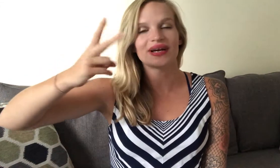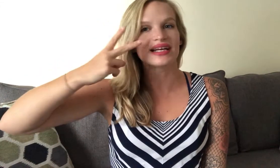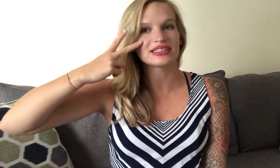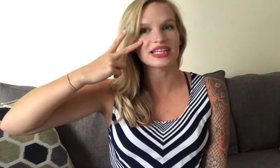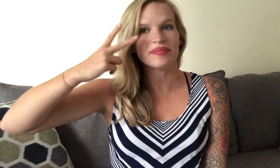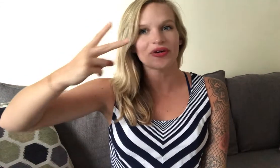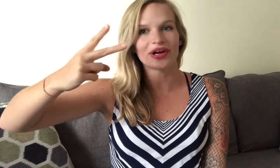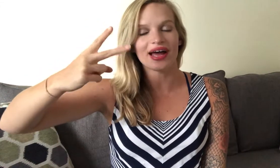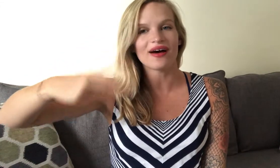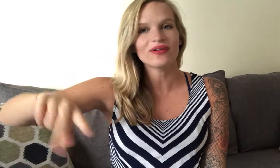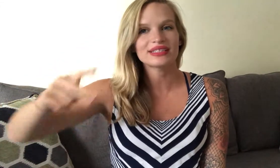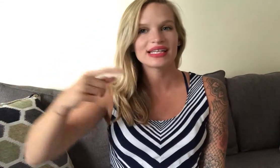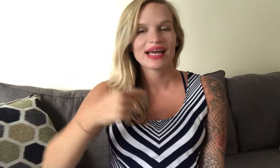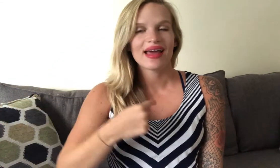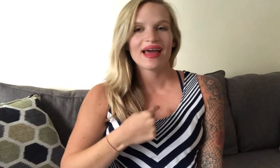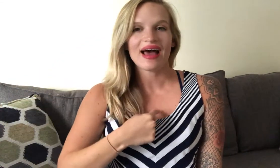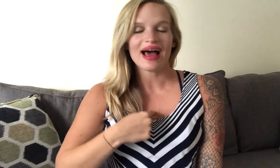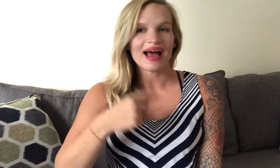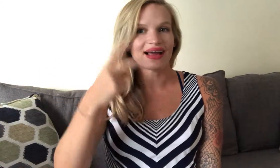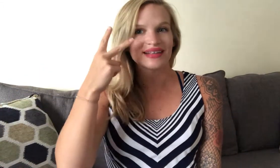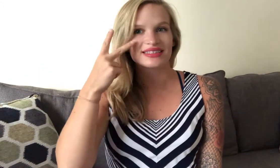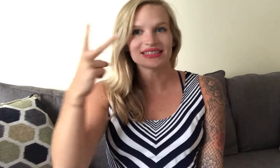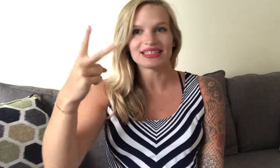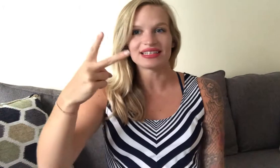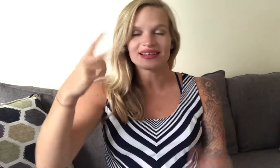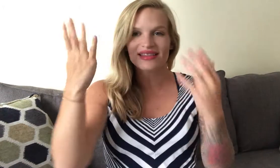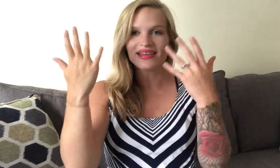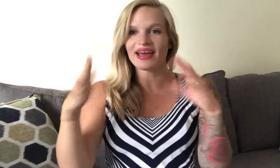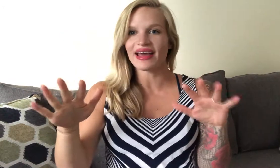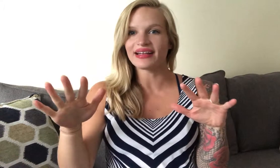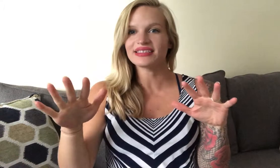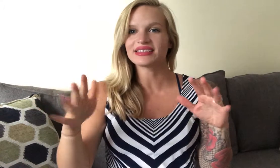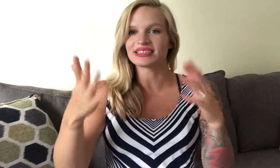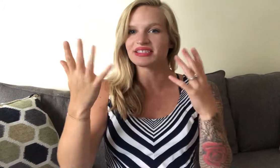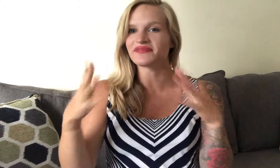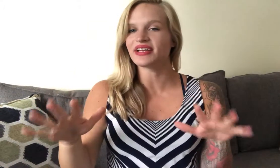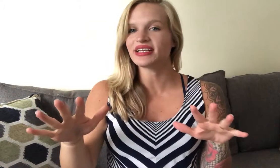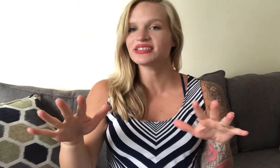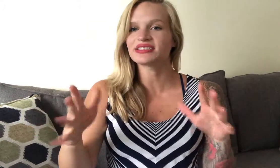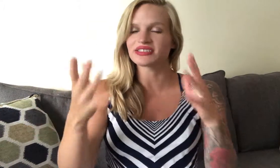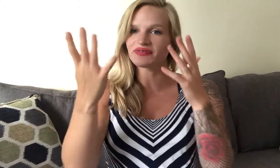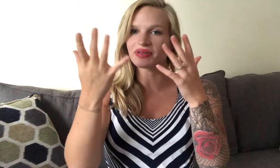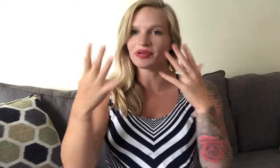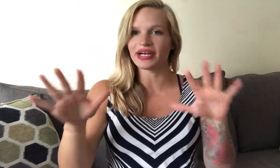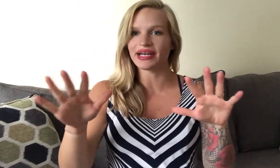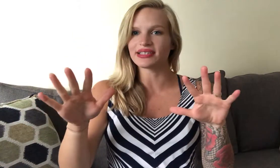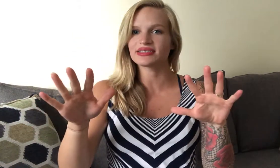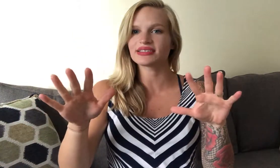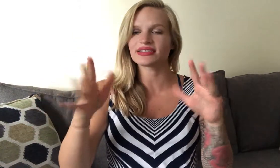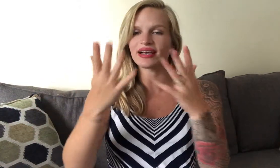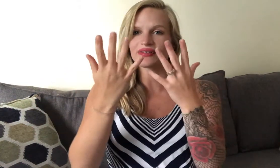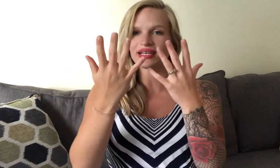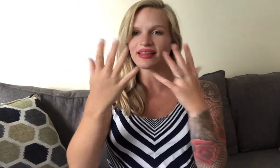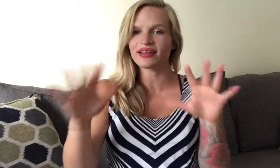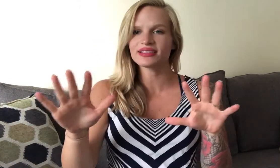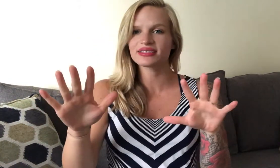handshape going out I can see the end this is finish just flip your hands out like this